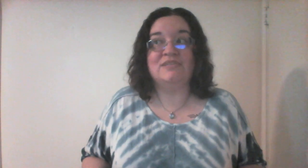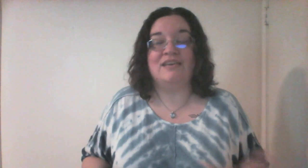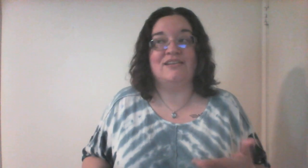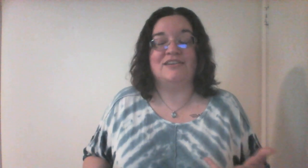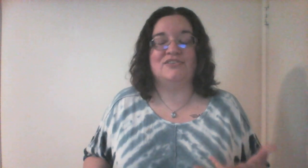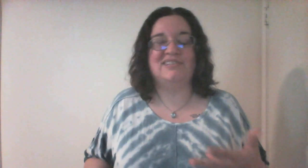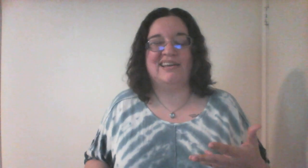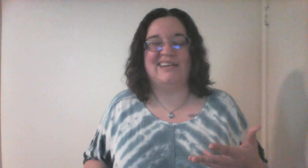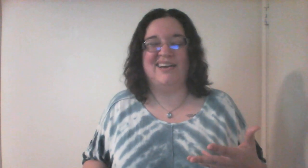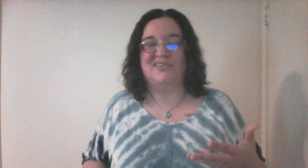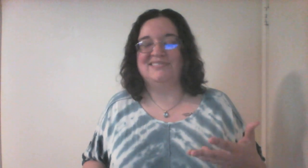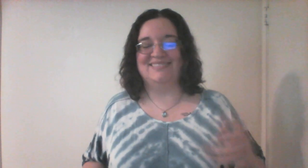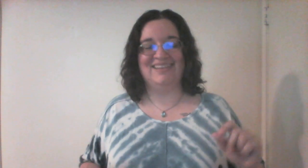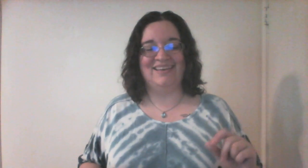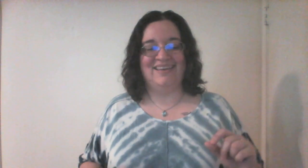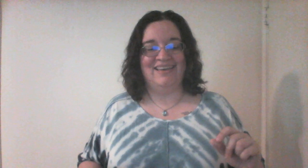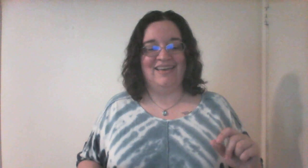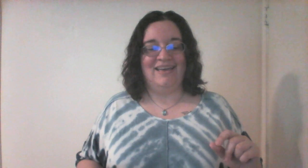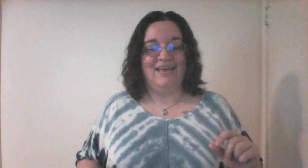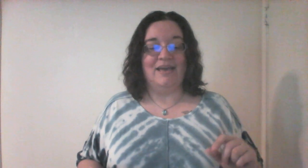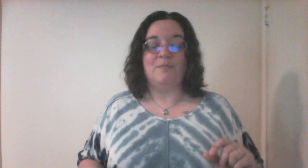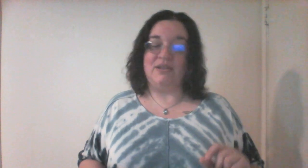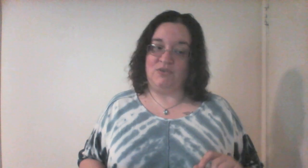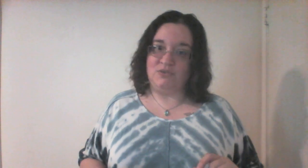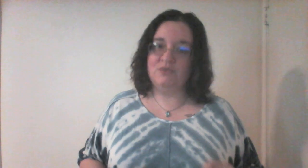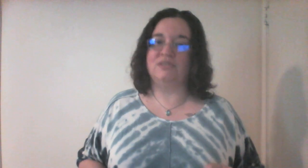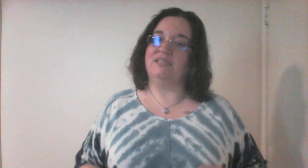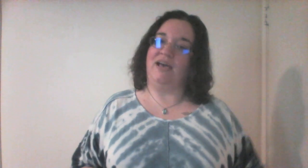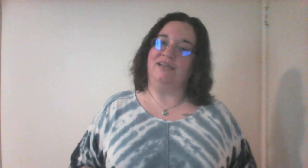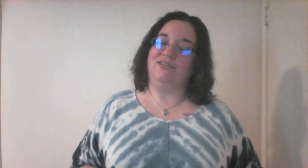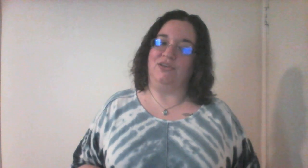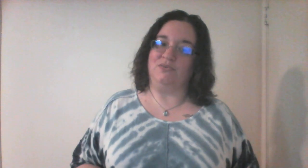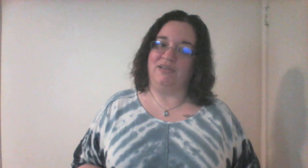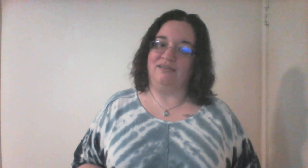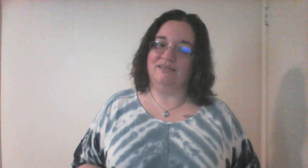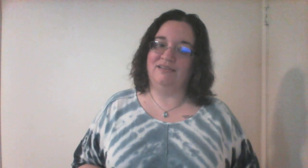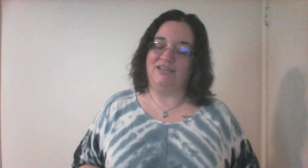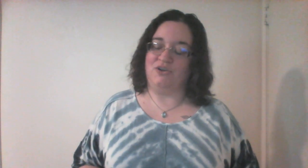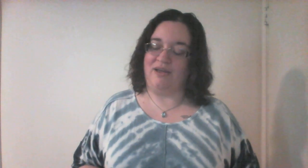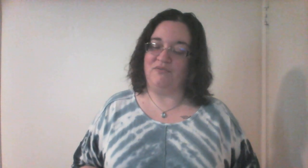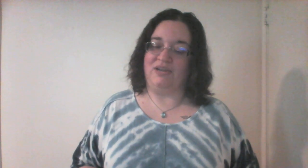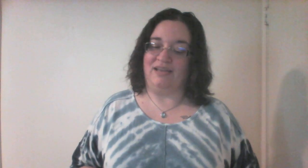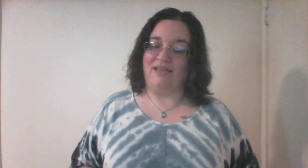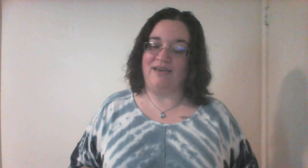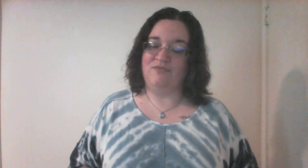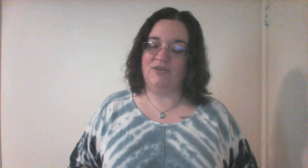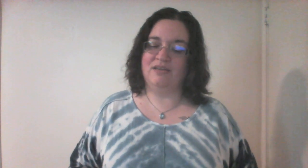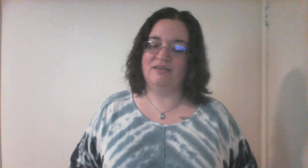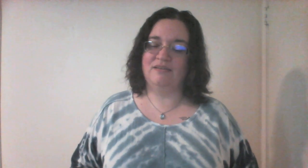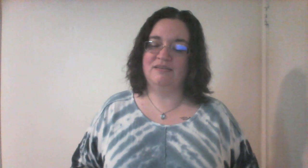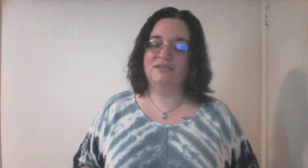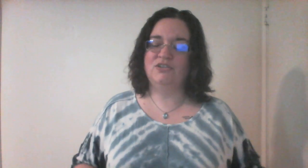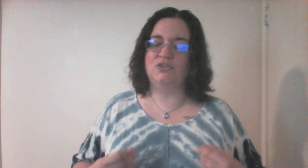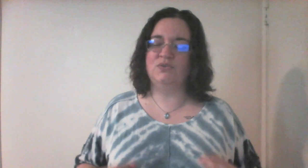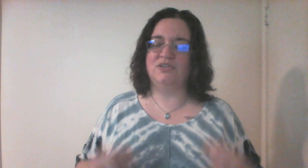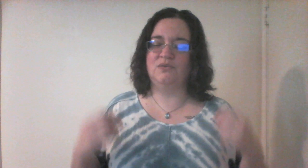that you'll understand now. But if you do decide to use it in your everyday life, do so